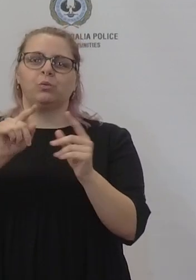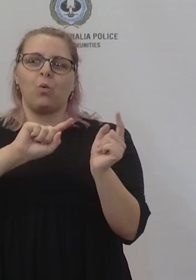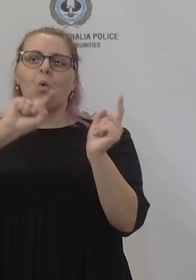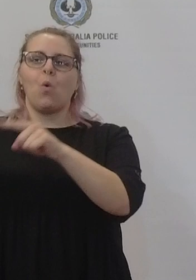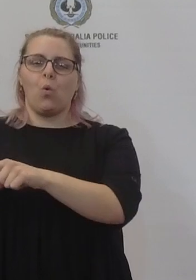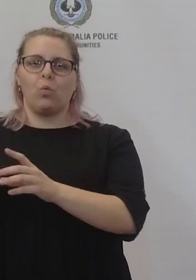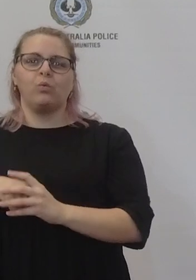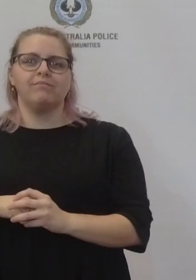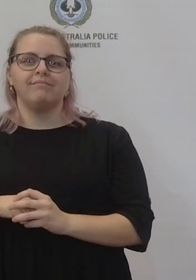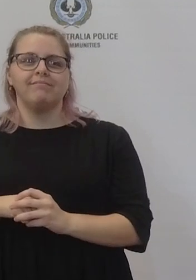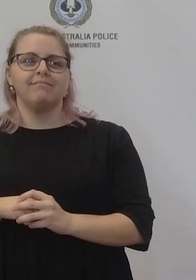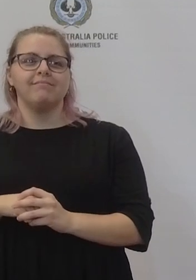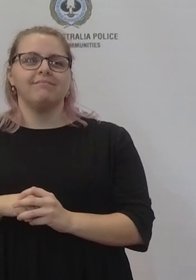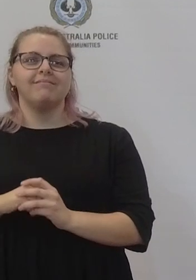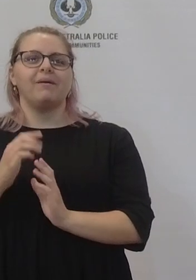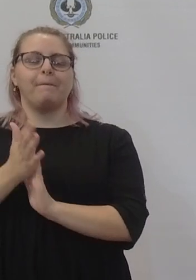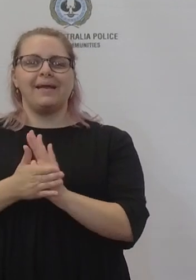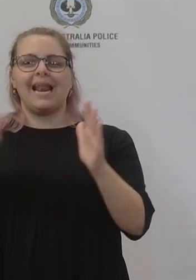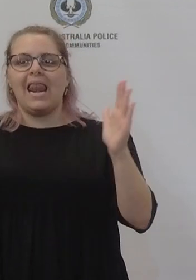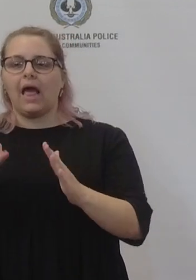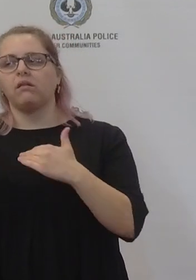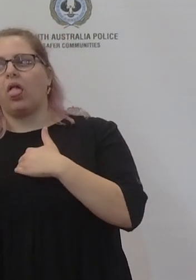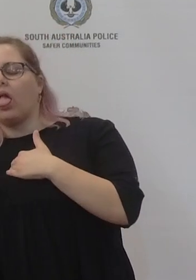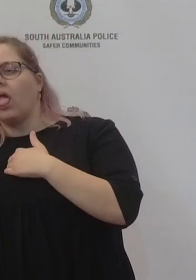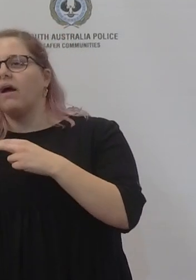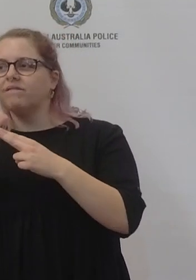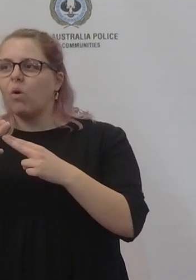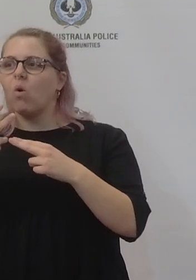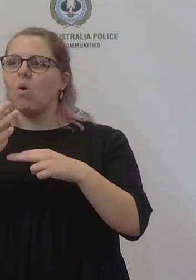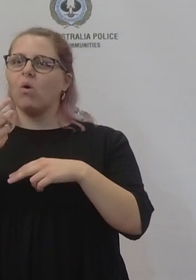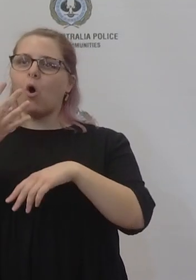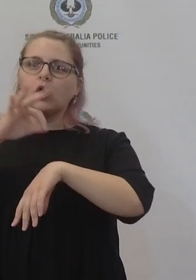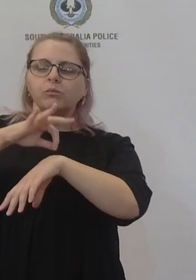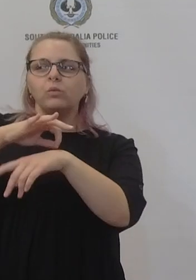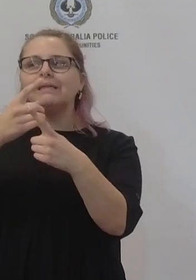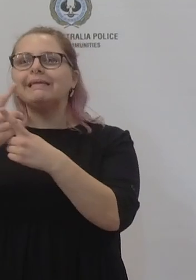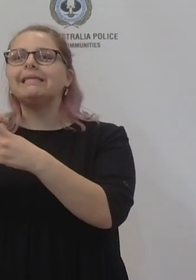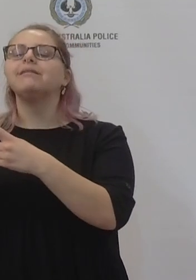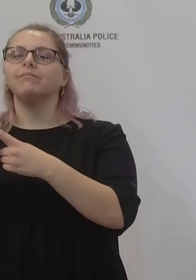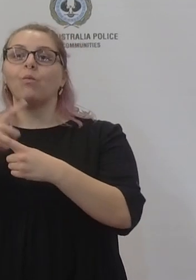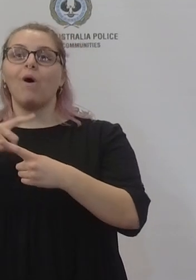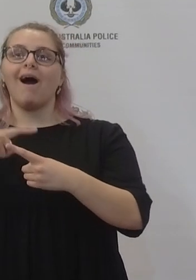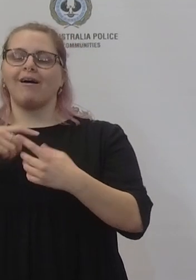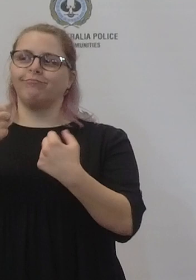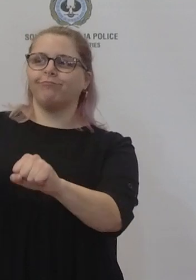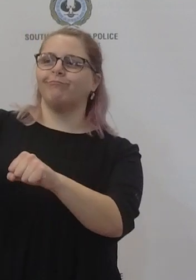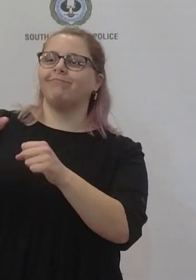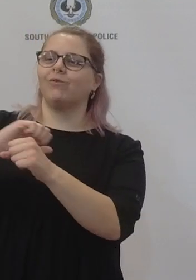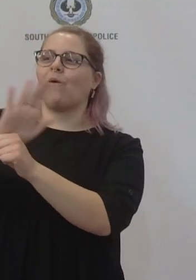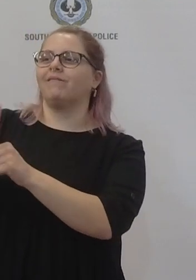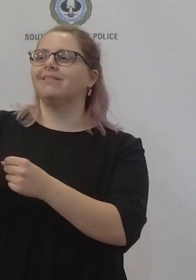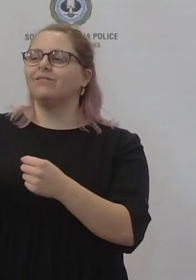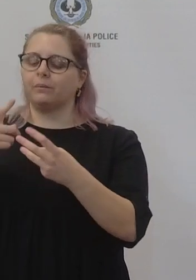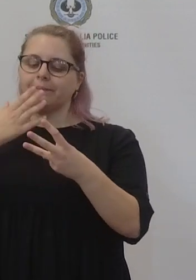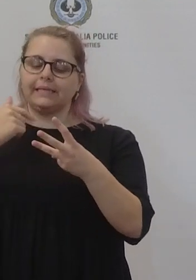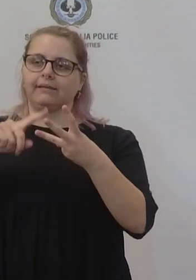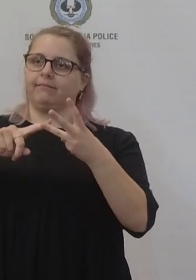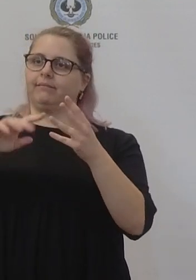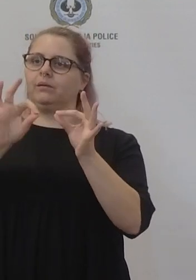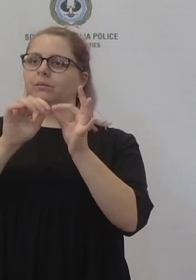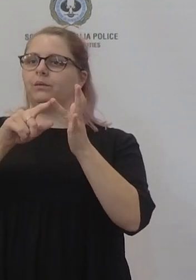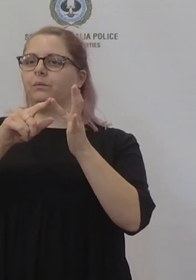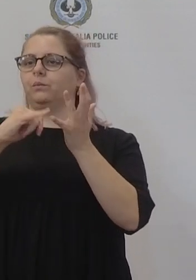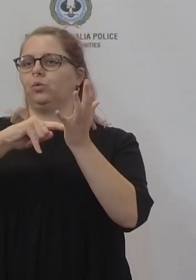into our hospital system and that will help take the pressure off are you also worried about um the very low in